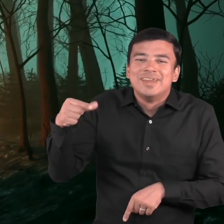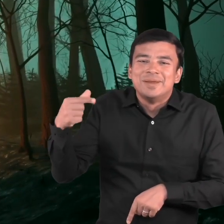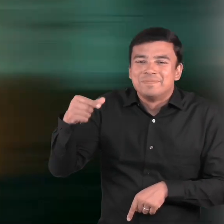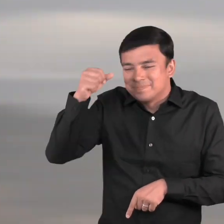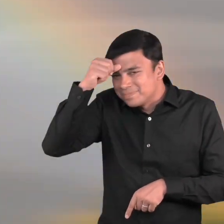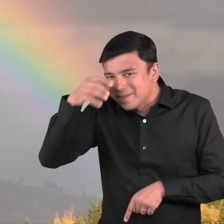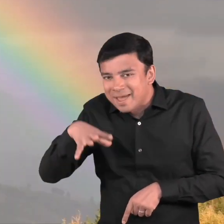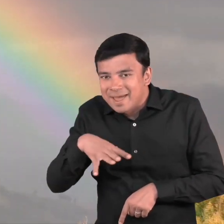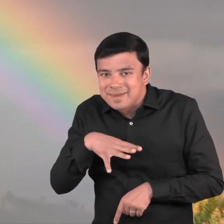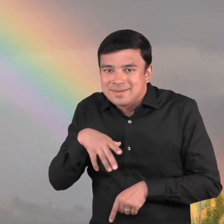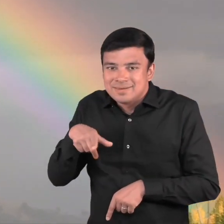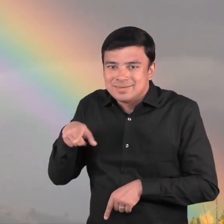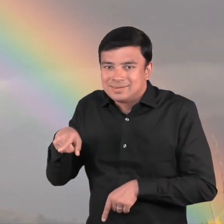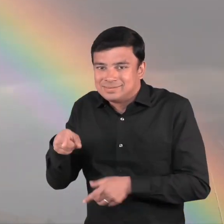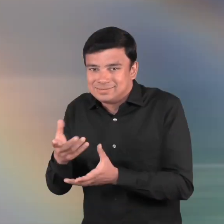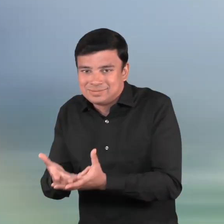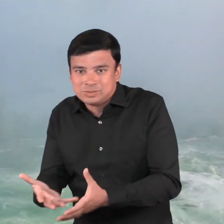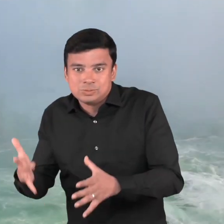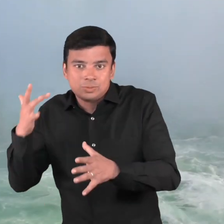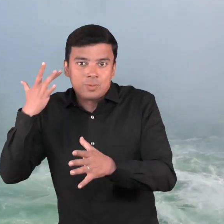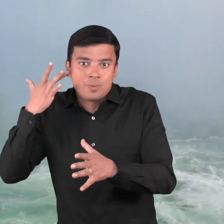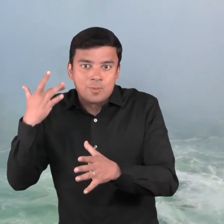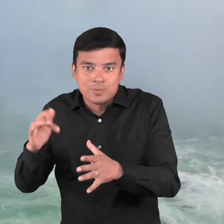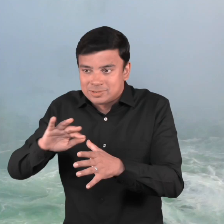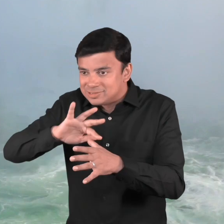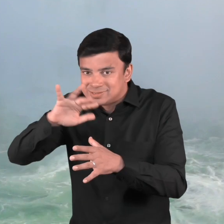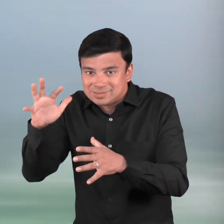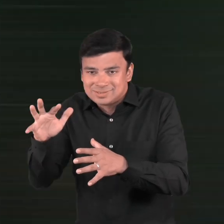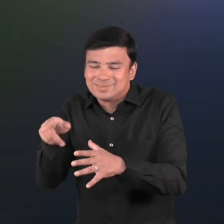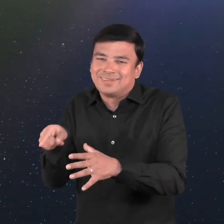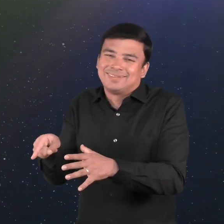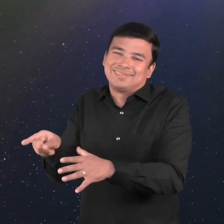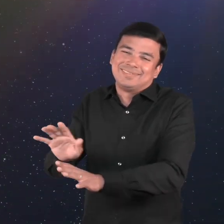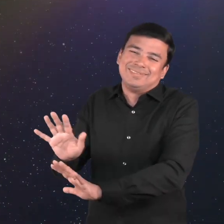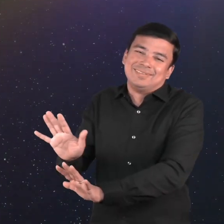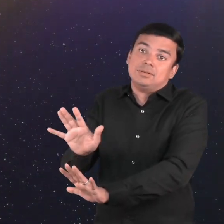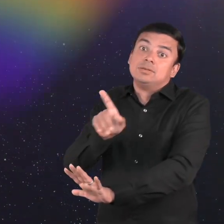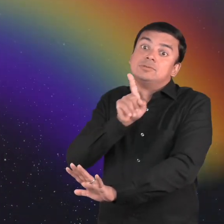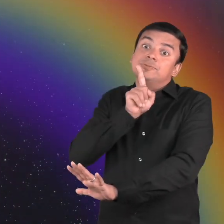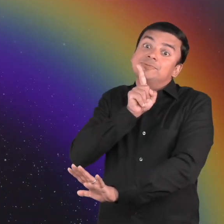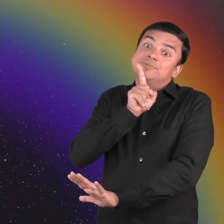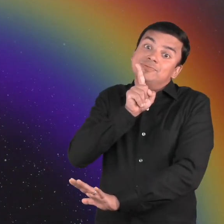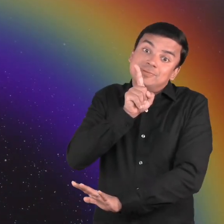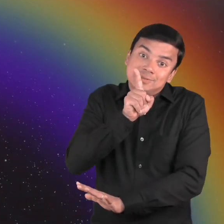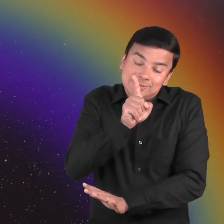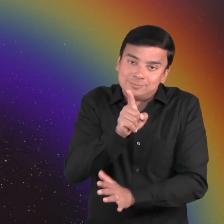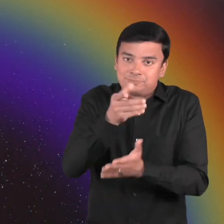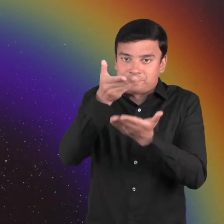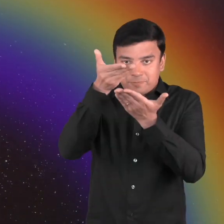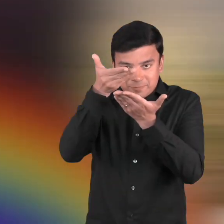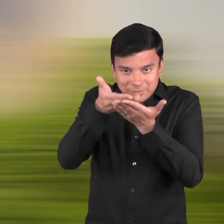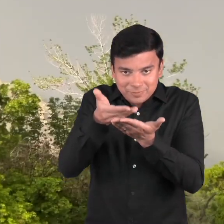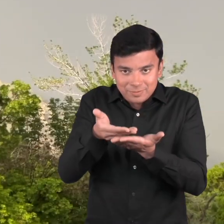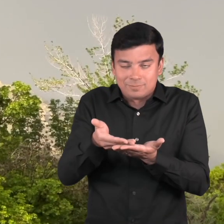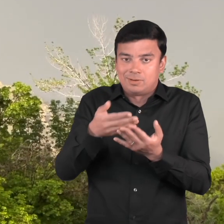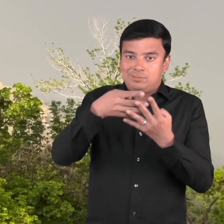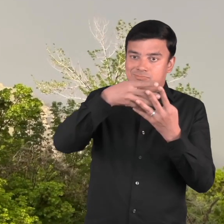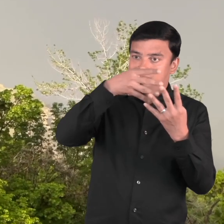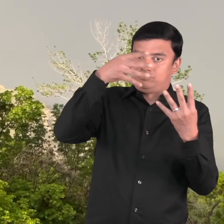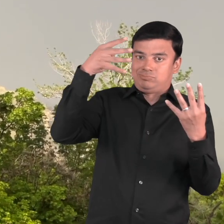Instead, we are going to learn the real secret about what makes a rainbow and whether or